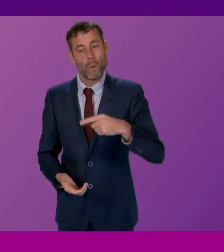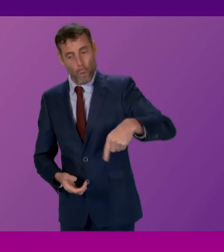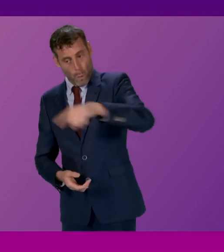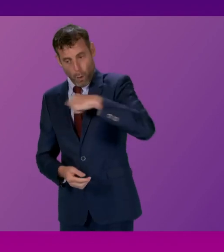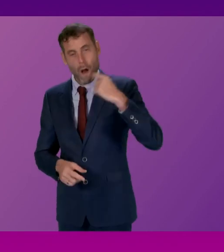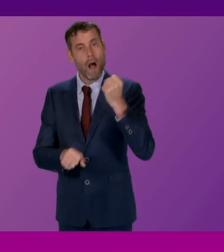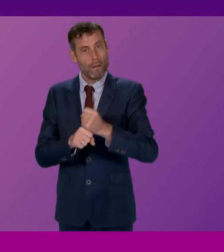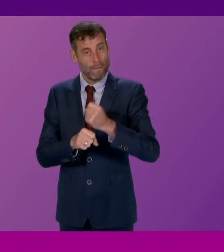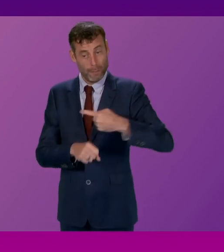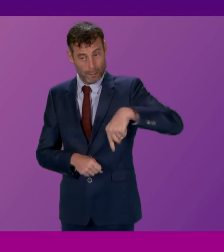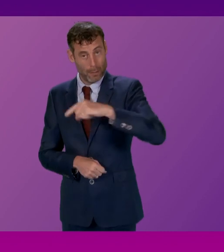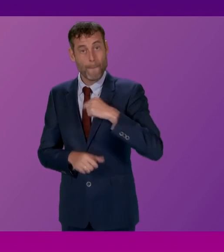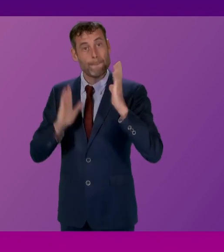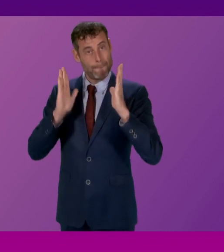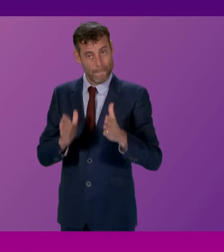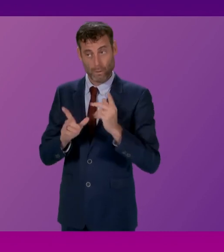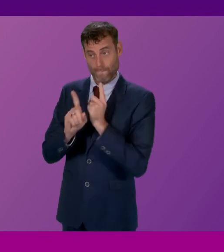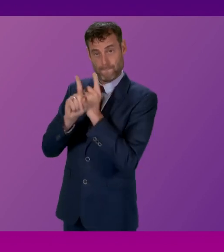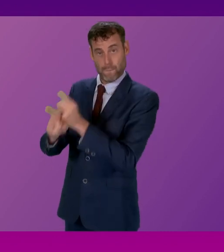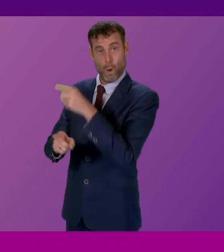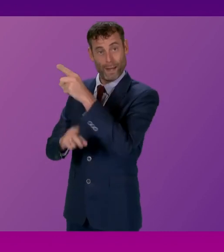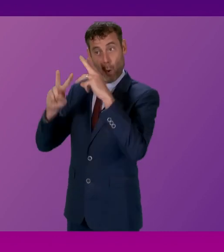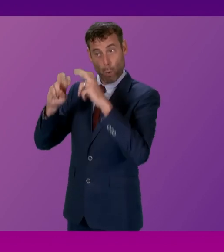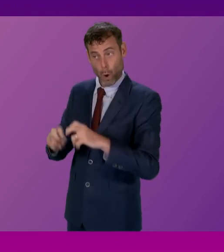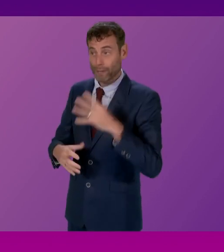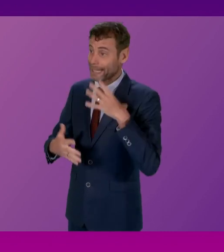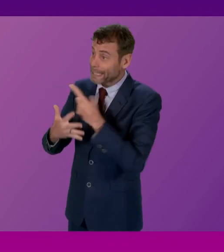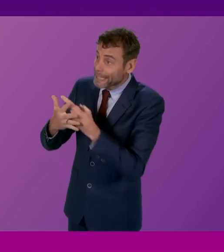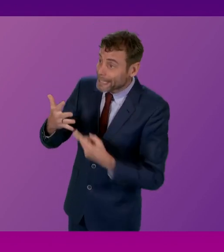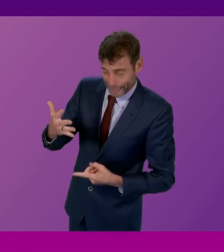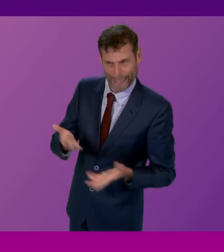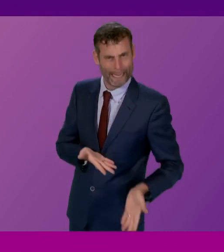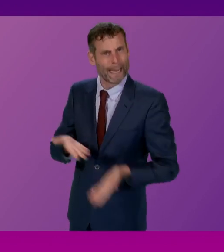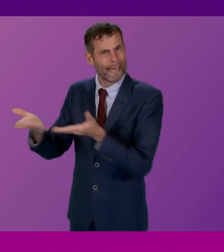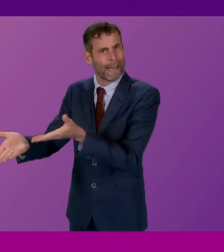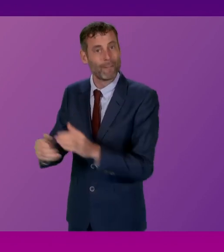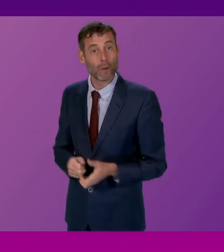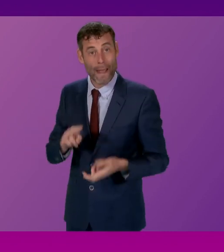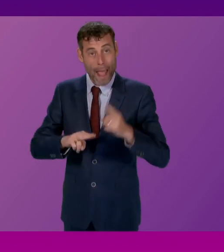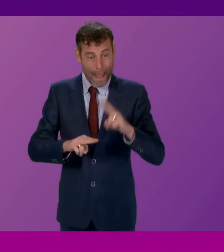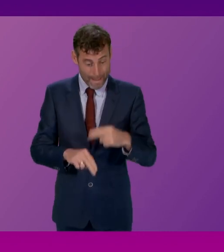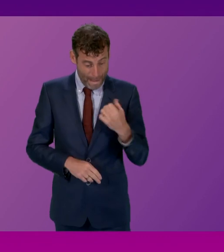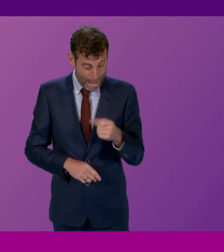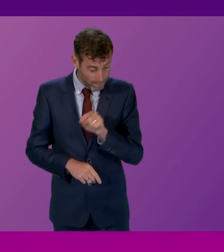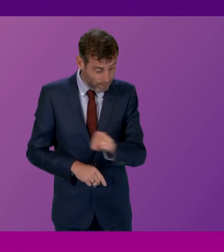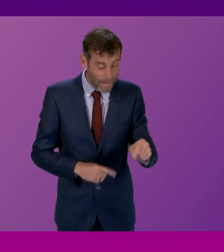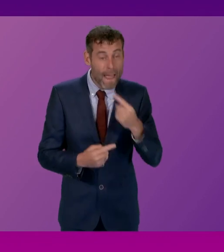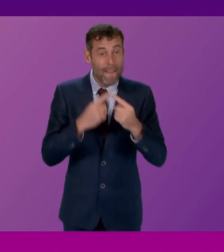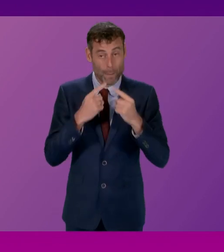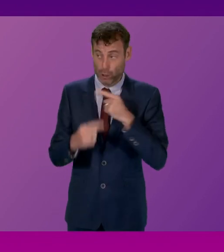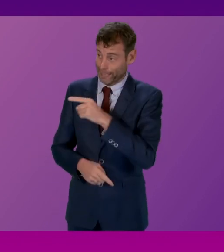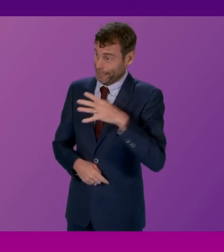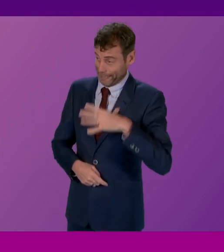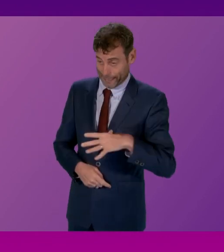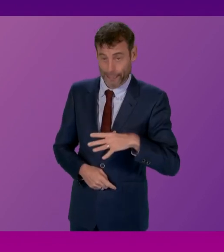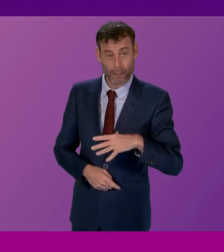that we must comply with the inquiry fully. So if there is relevant information that has been passed on, I